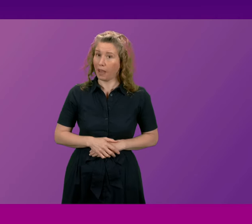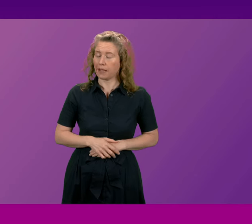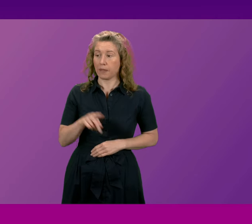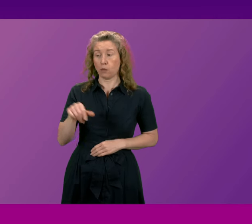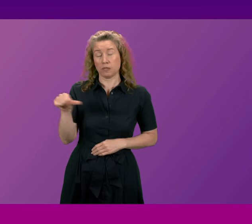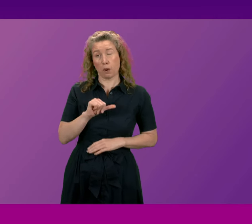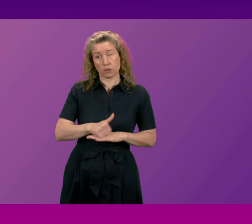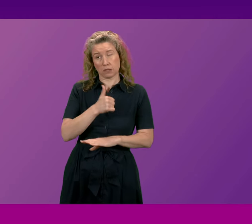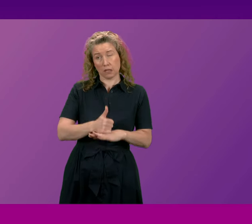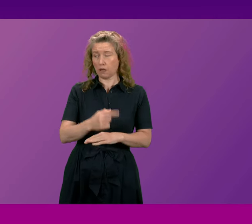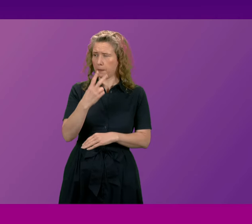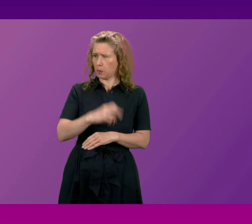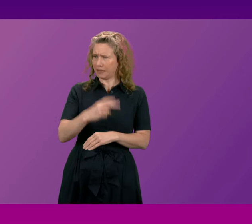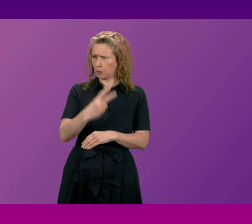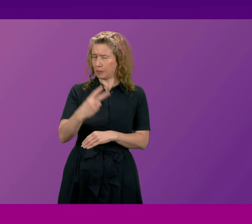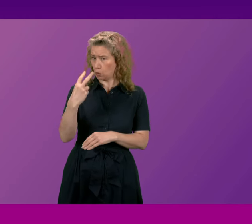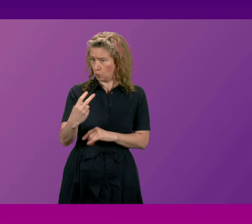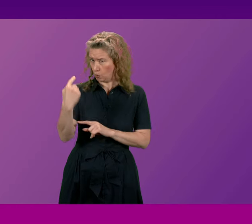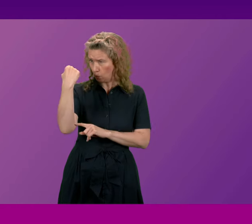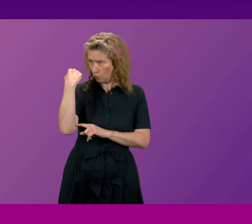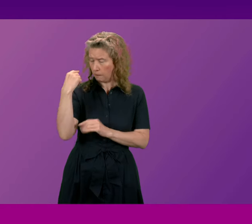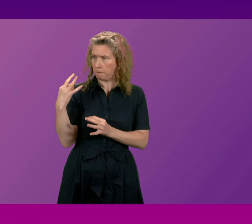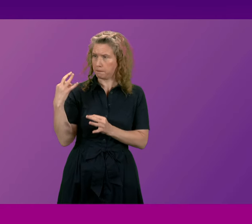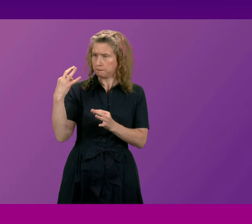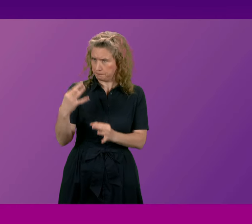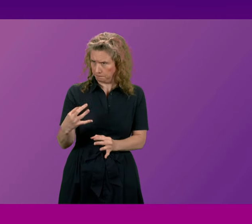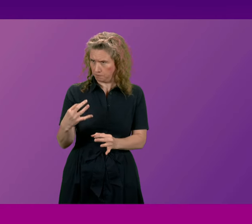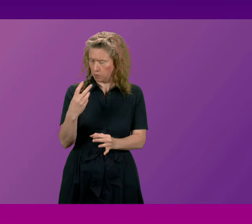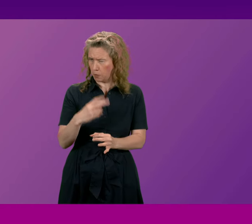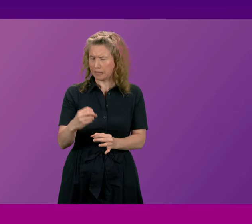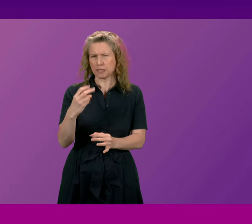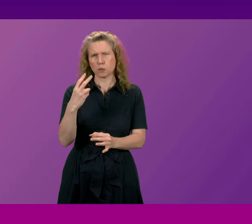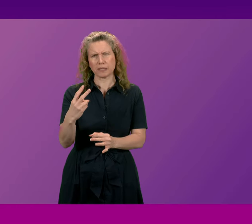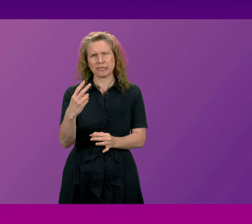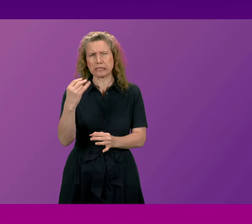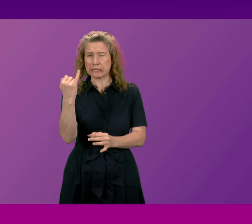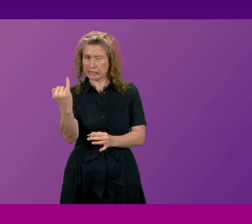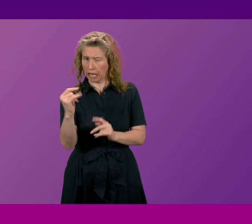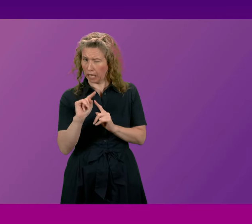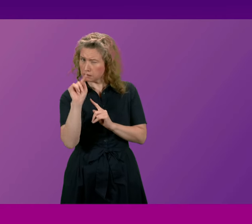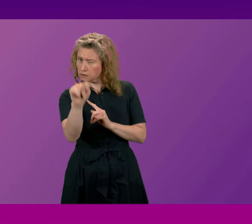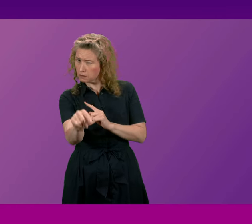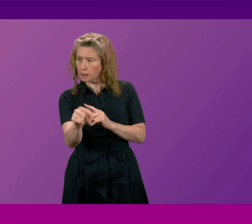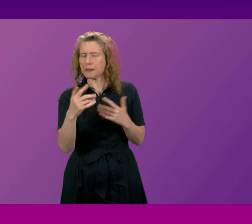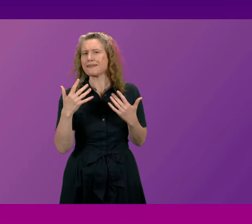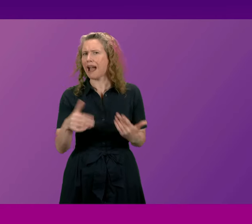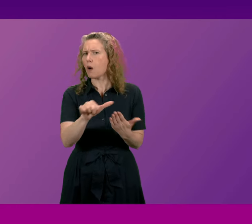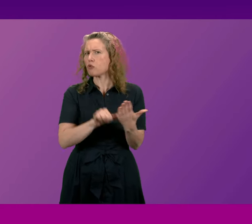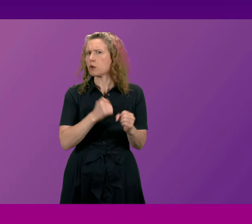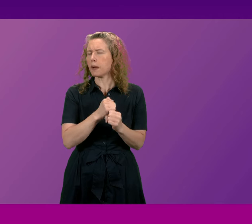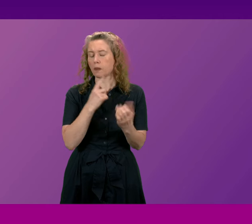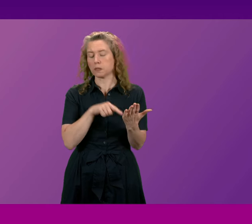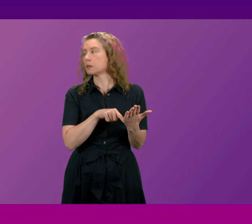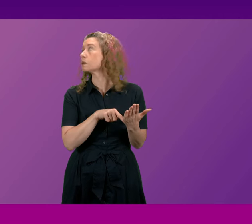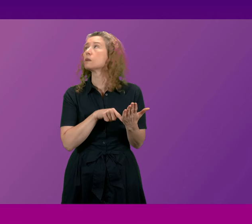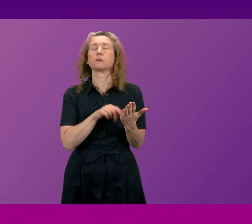to happen in 2022. Then it was delayed to 2026. And now the programme for government seems